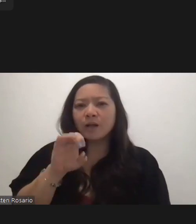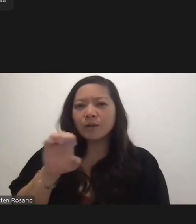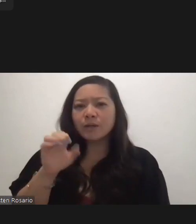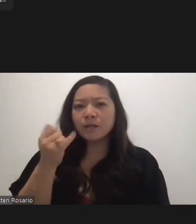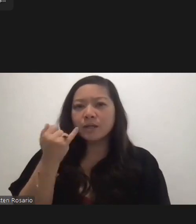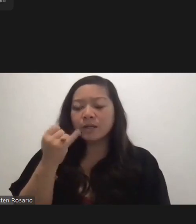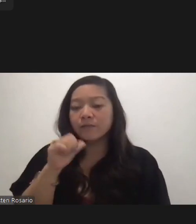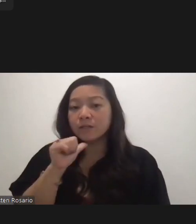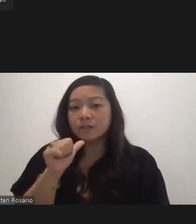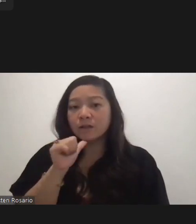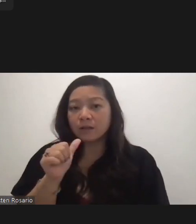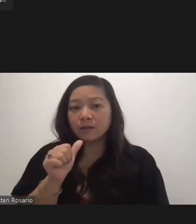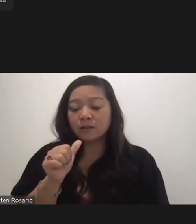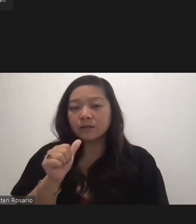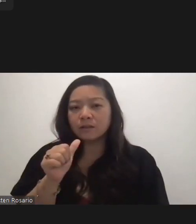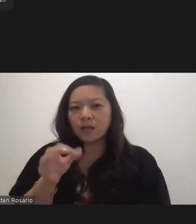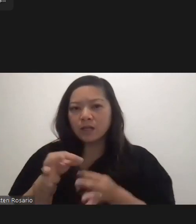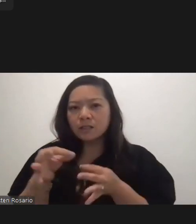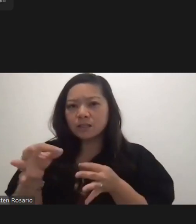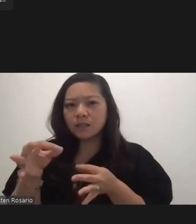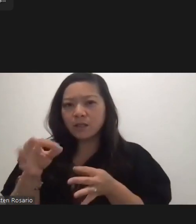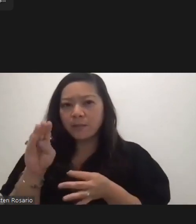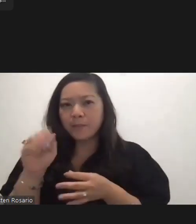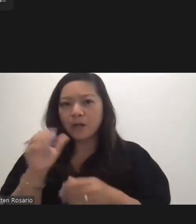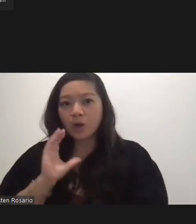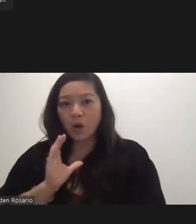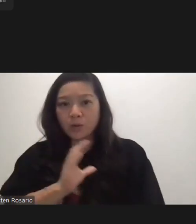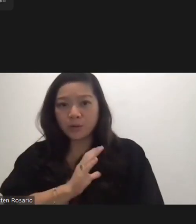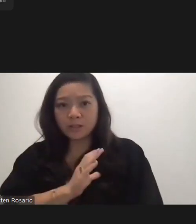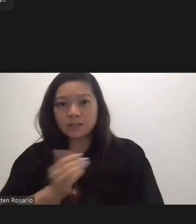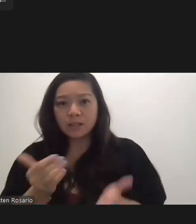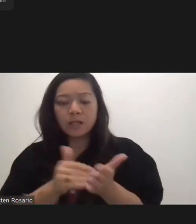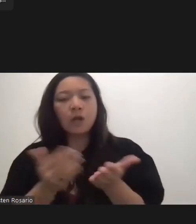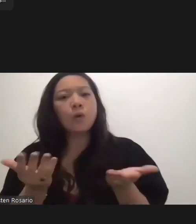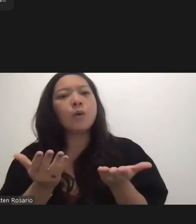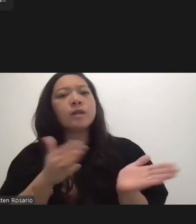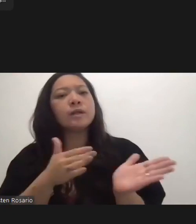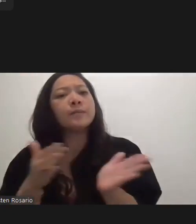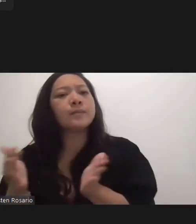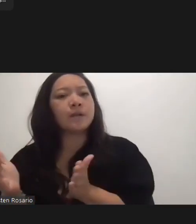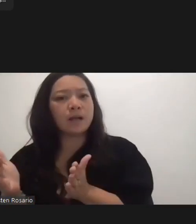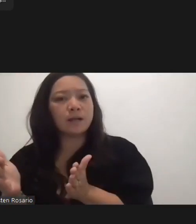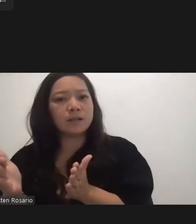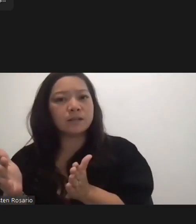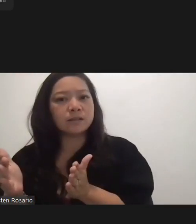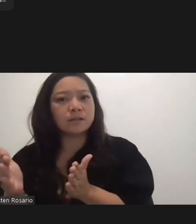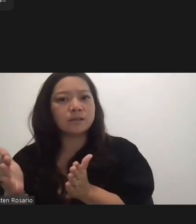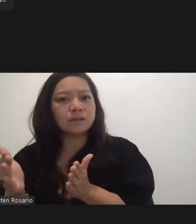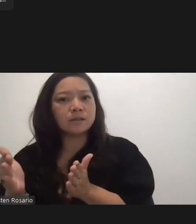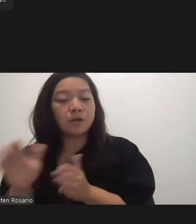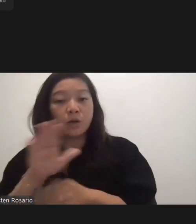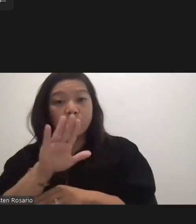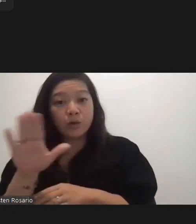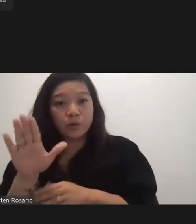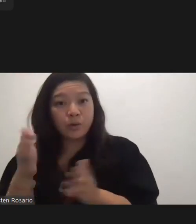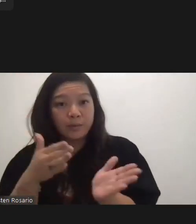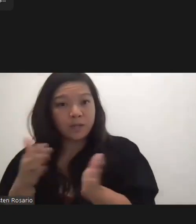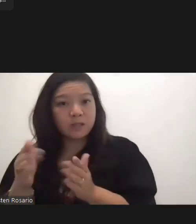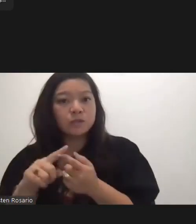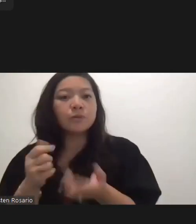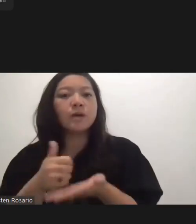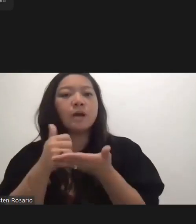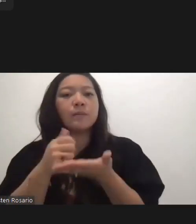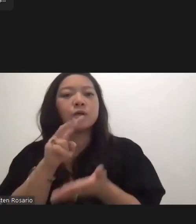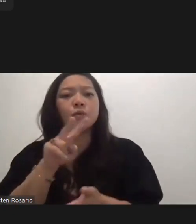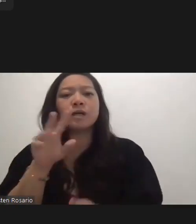extended by Congress, what are the plans, what are your plans to help these 29